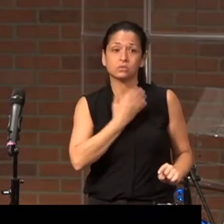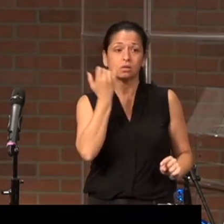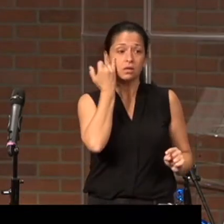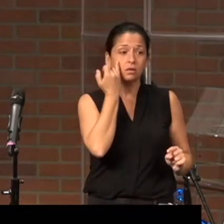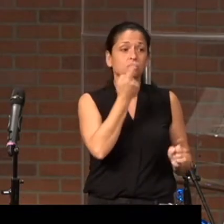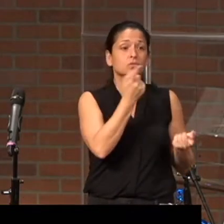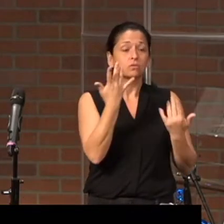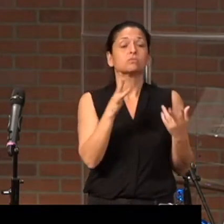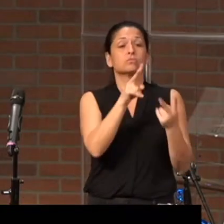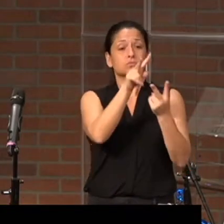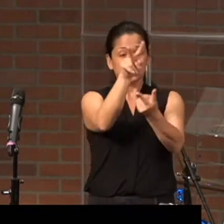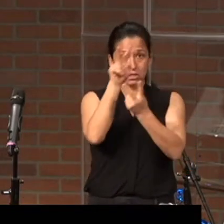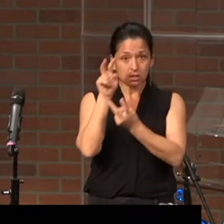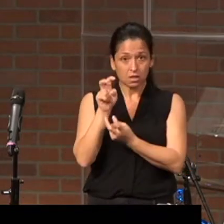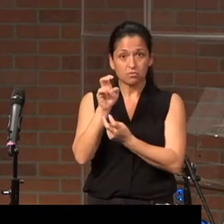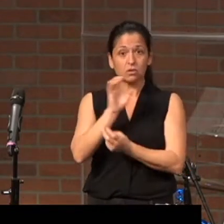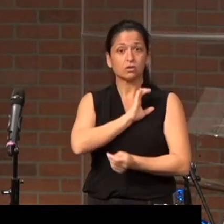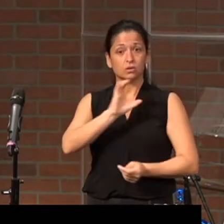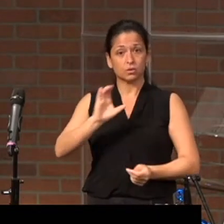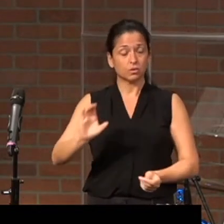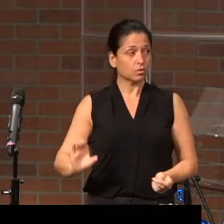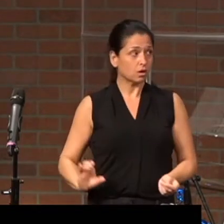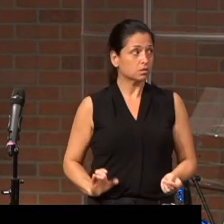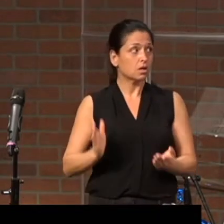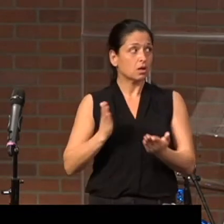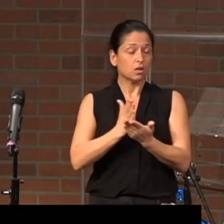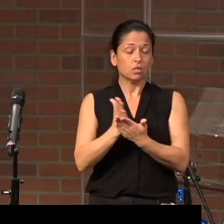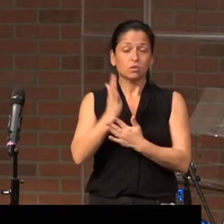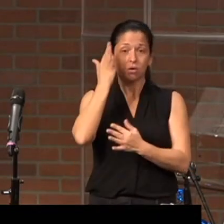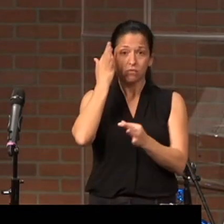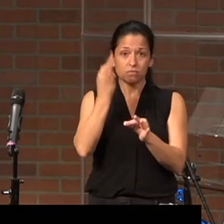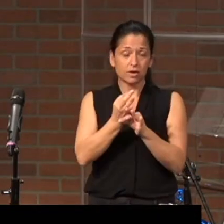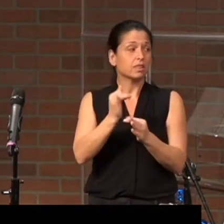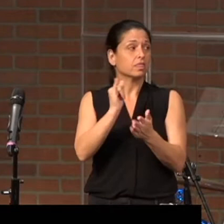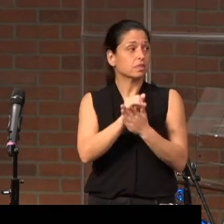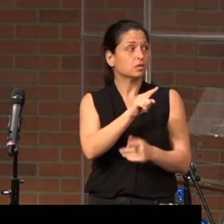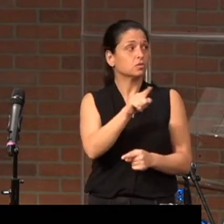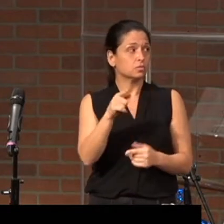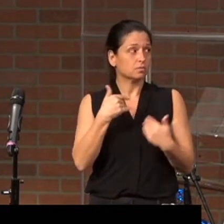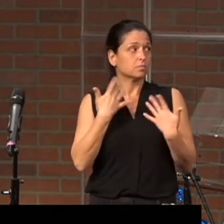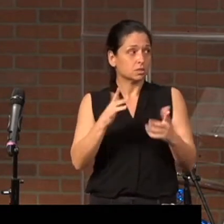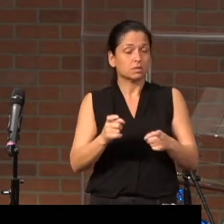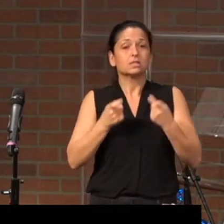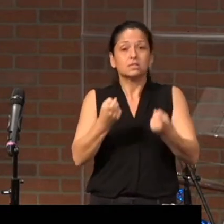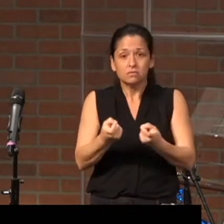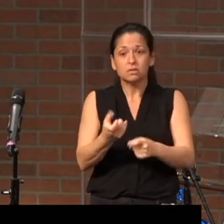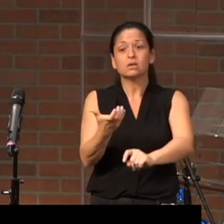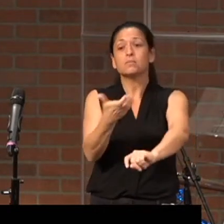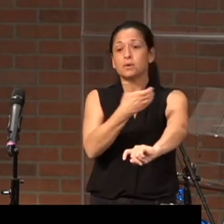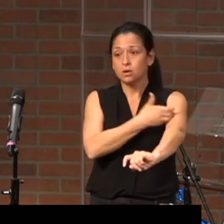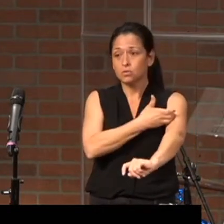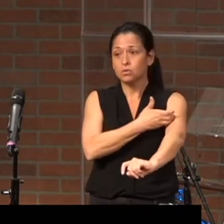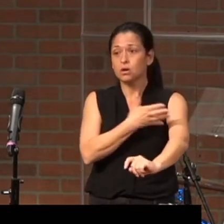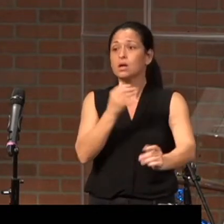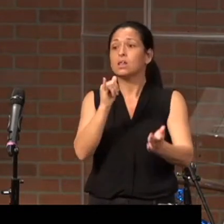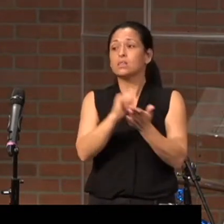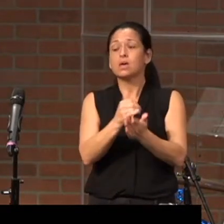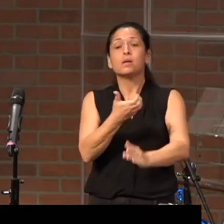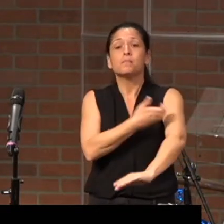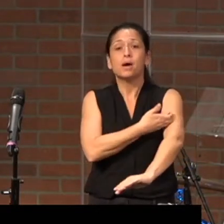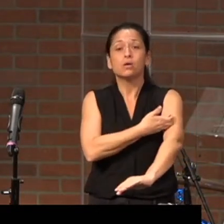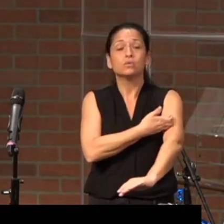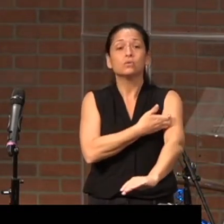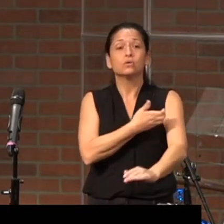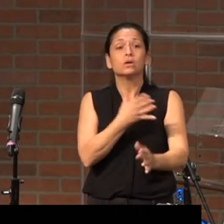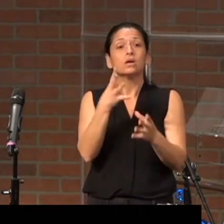received Christ through faith, that you have been given power. And that power includes the Holy